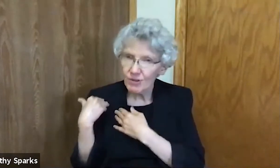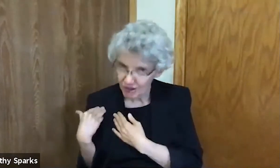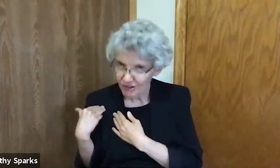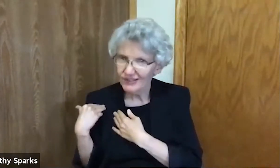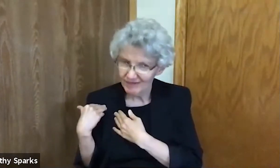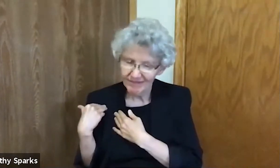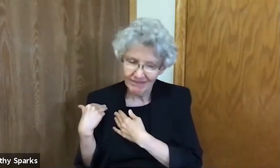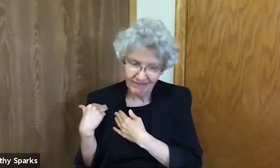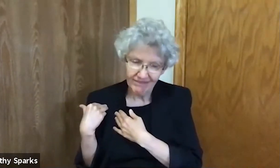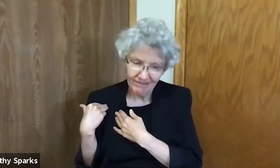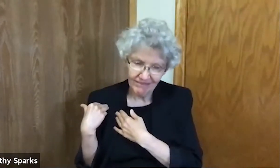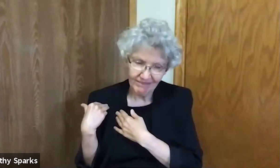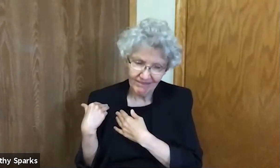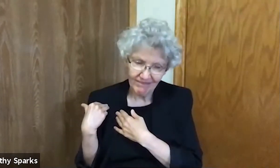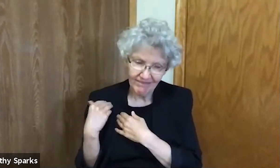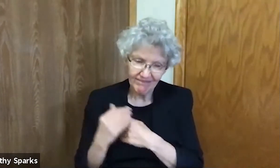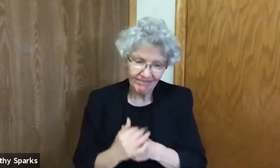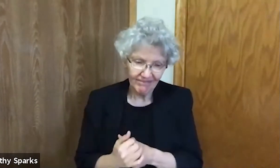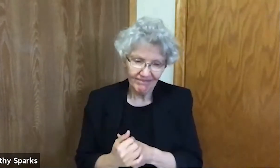For the earth groaning under our weight.